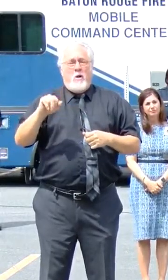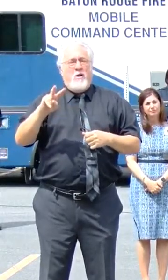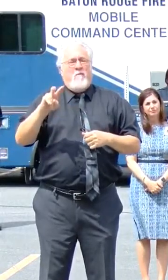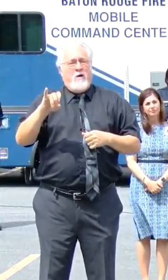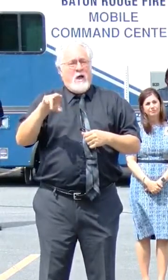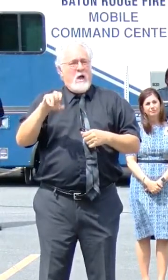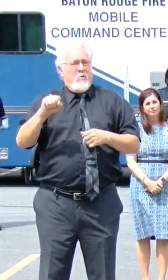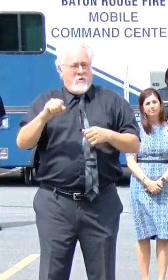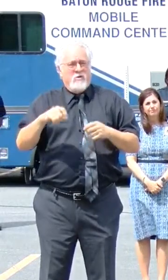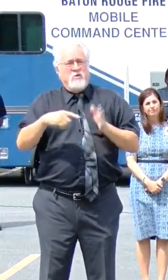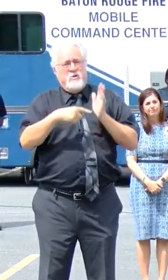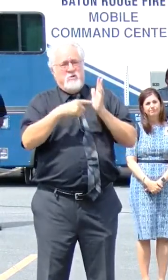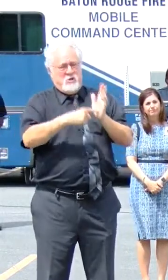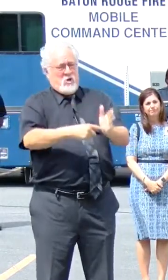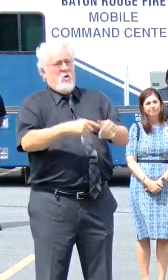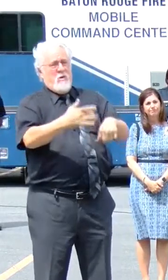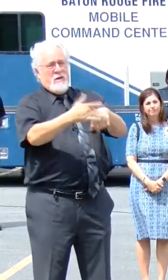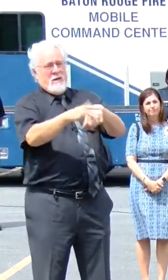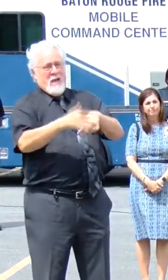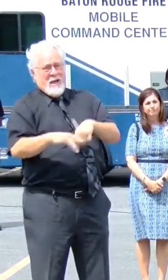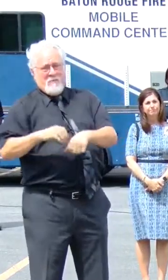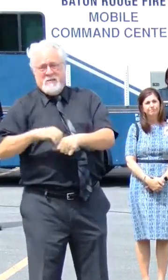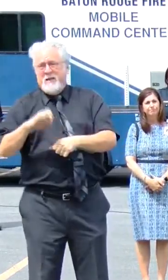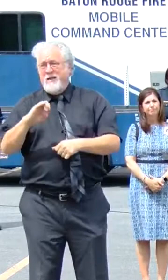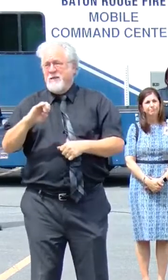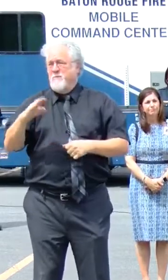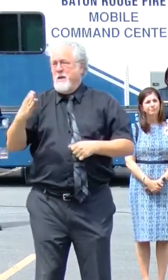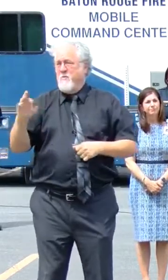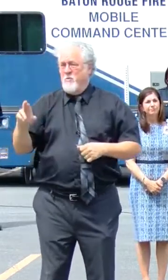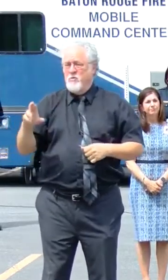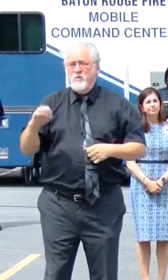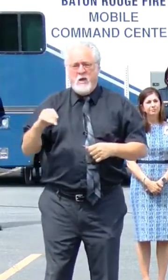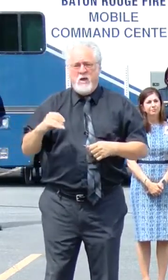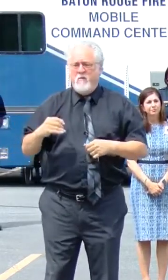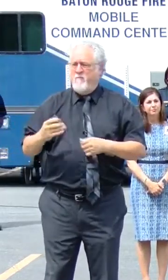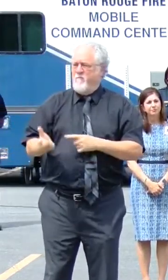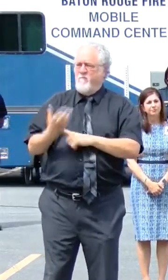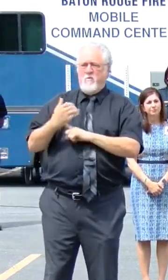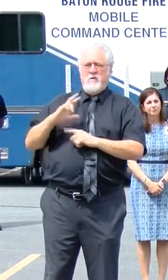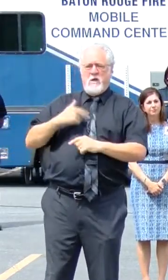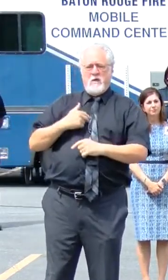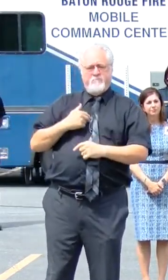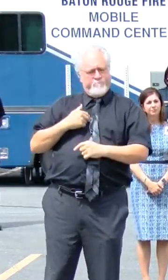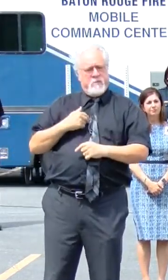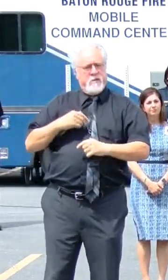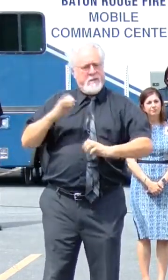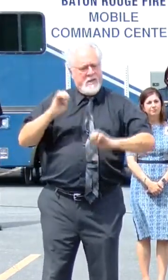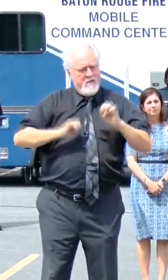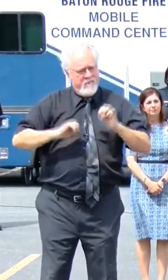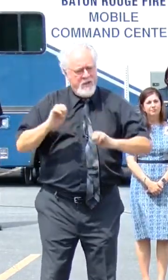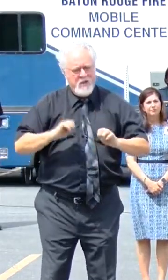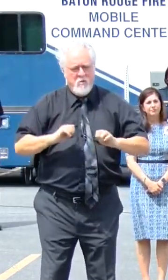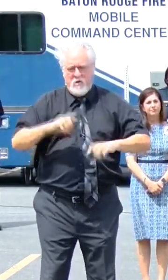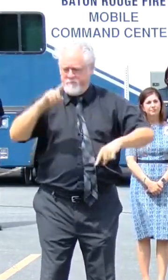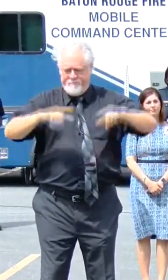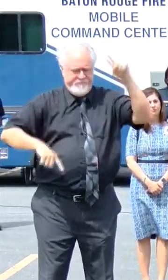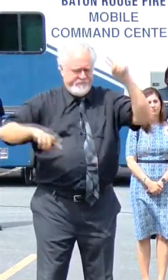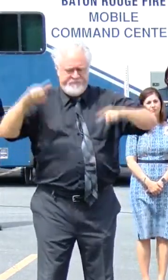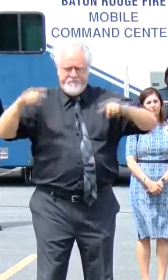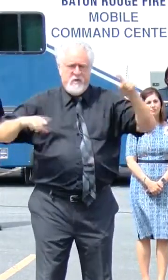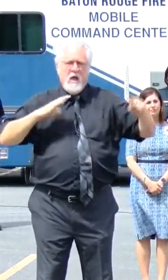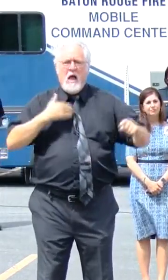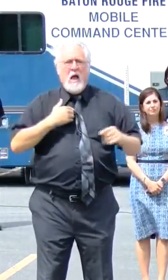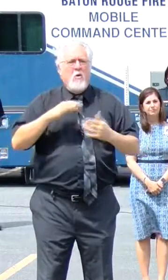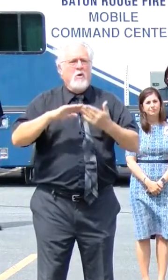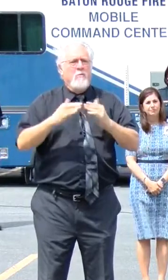in East Baton Rouge Parish, and it is pushing us to seriously evaluate disparities in our